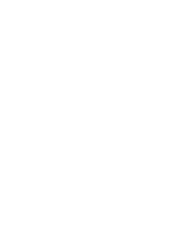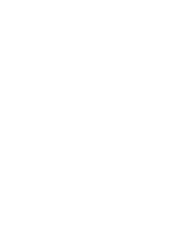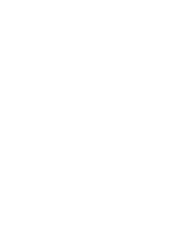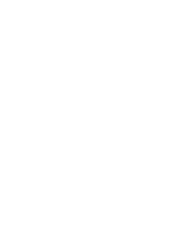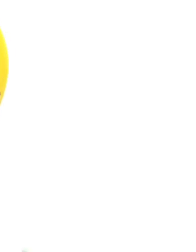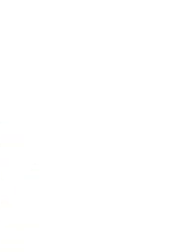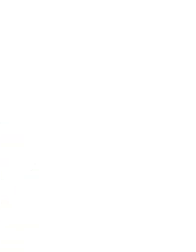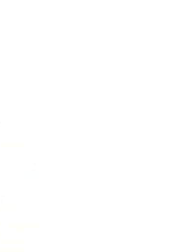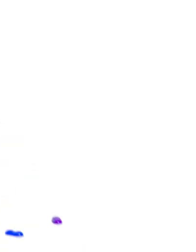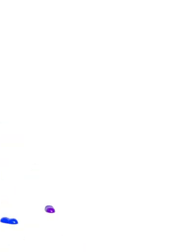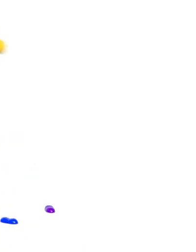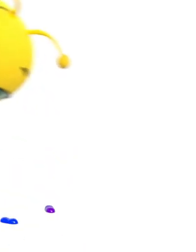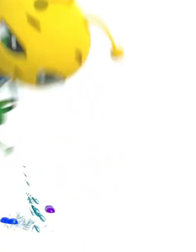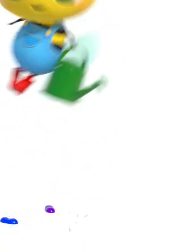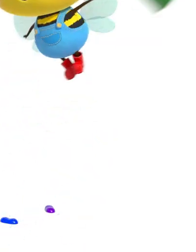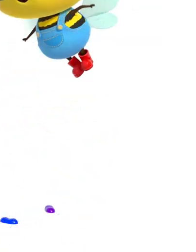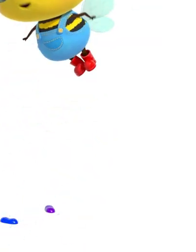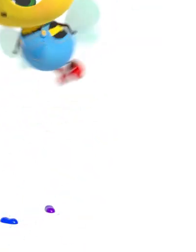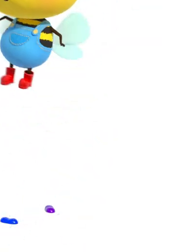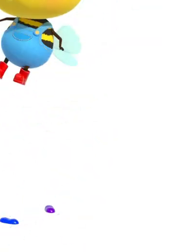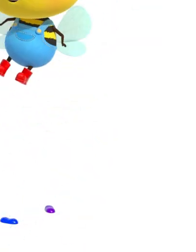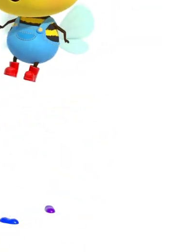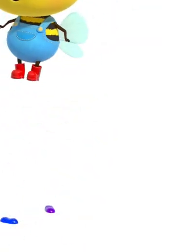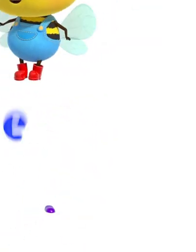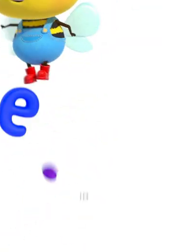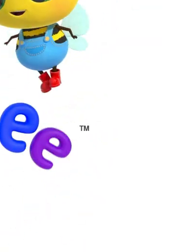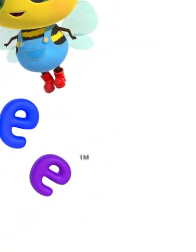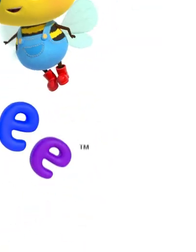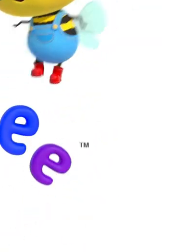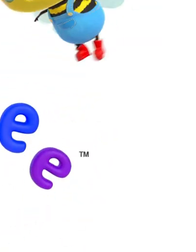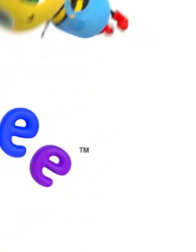Hehehe Oh! Lella Bee!